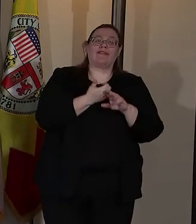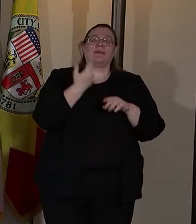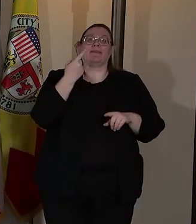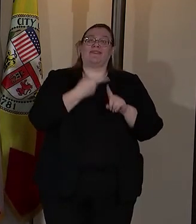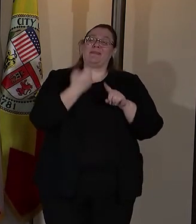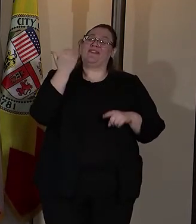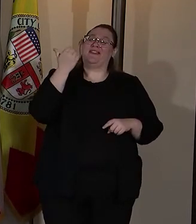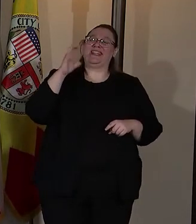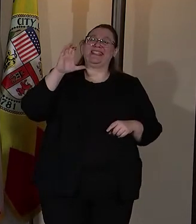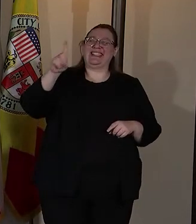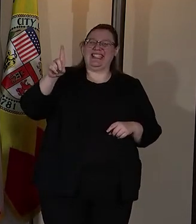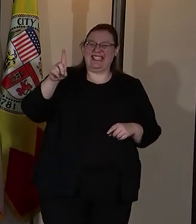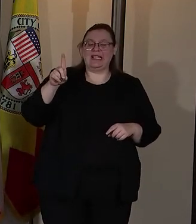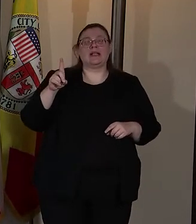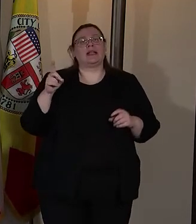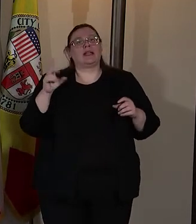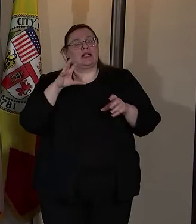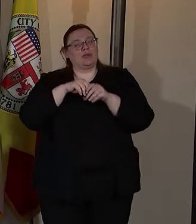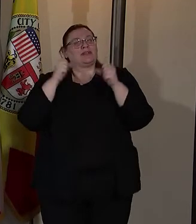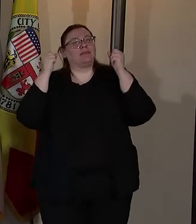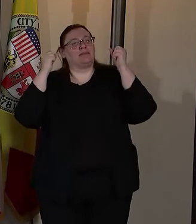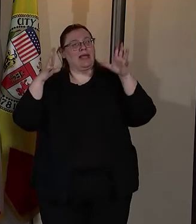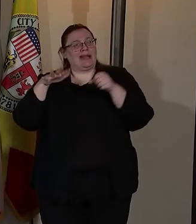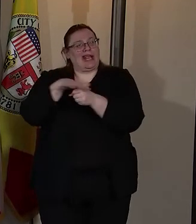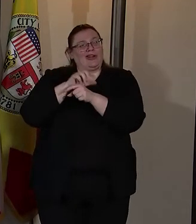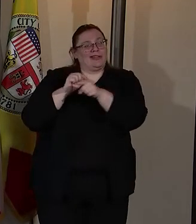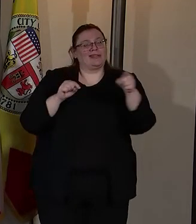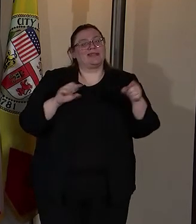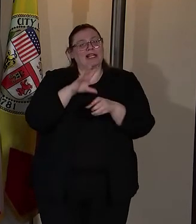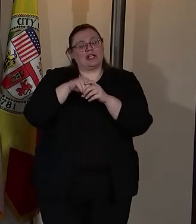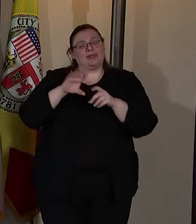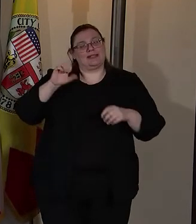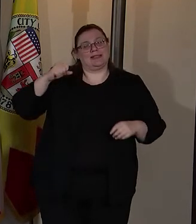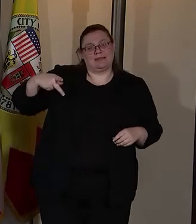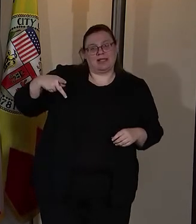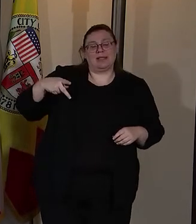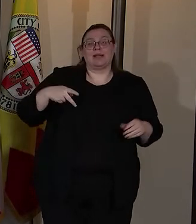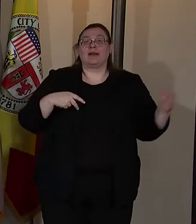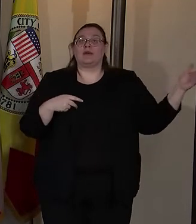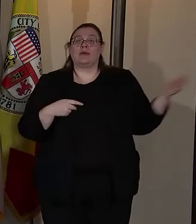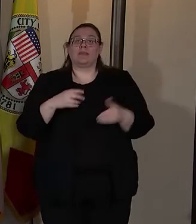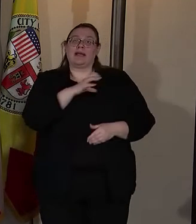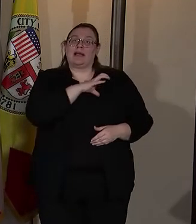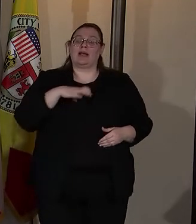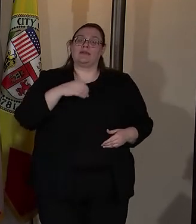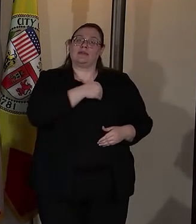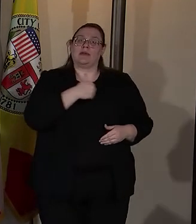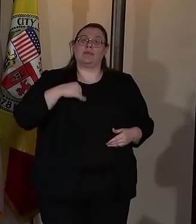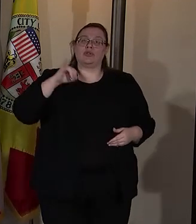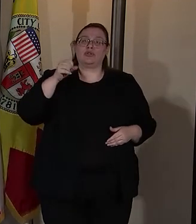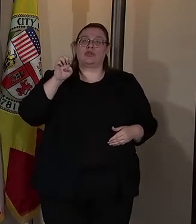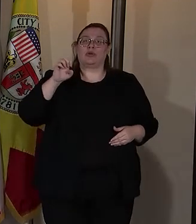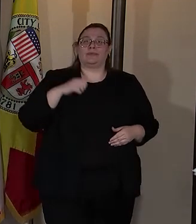district, which encompasses many of the campuses that include the community safety partnership, please welcome council member Joe Buscaino.